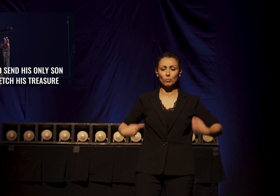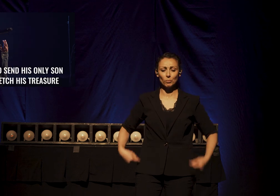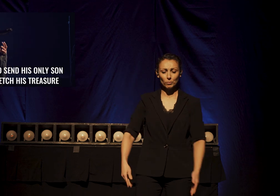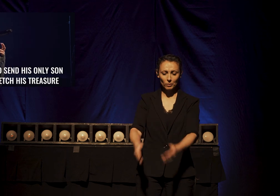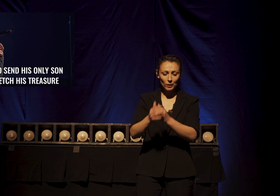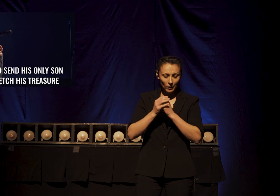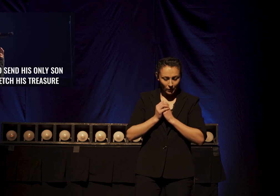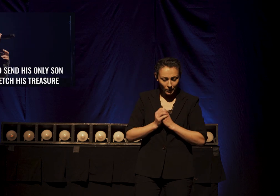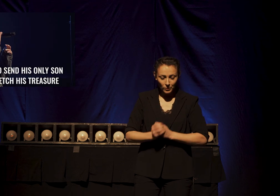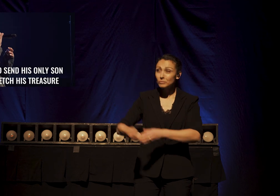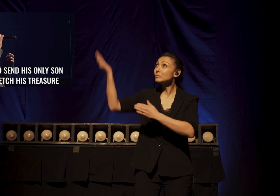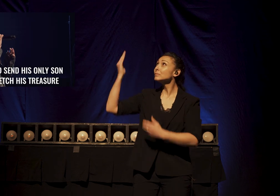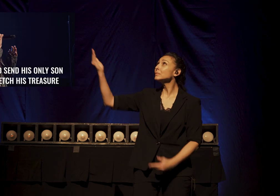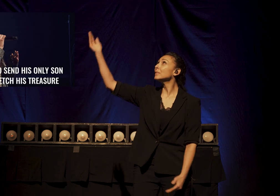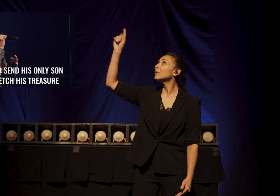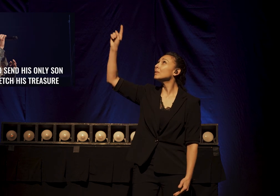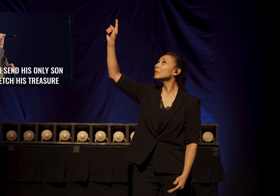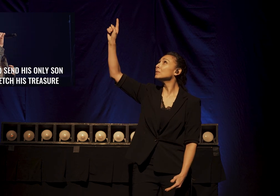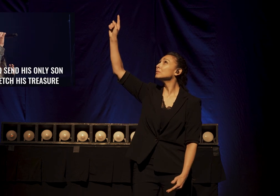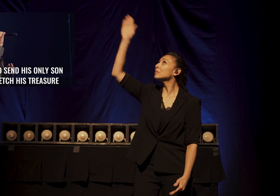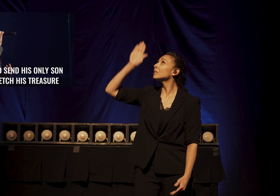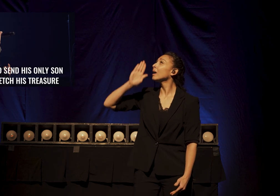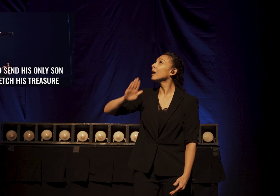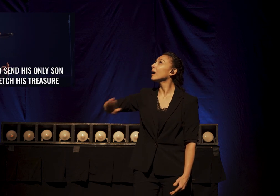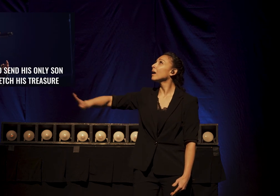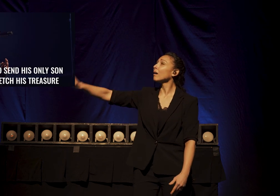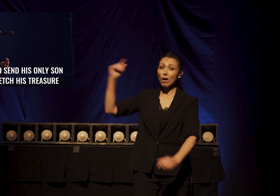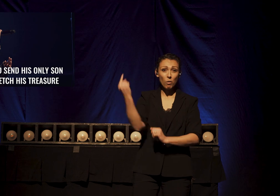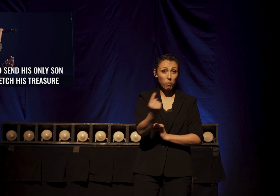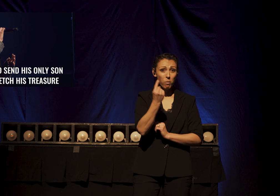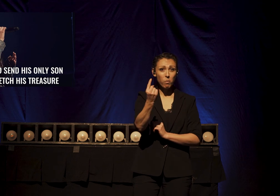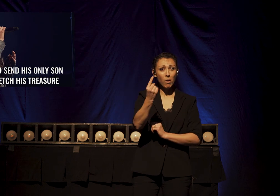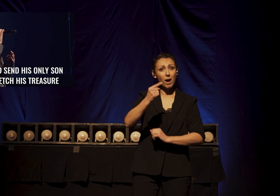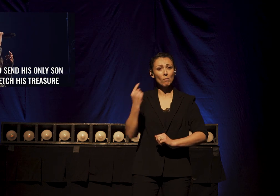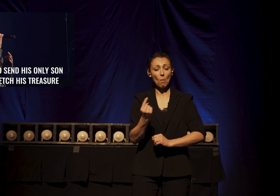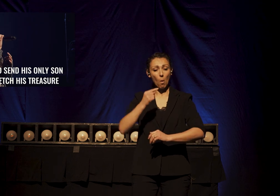that He should send His only Son